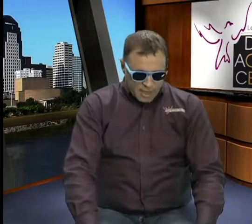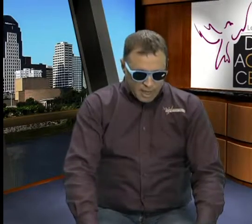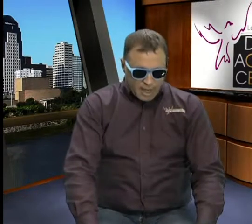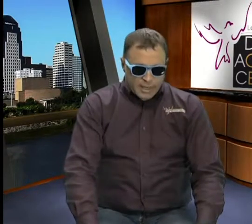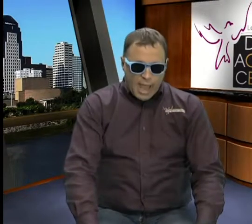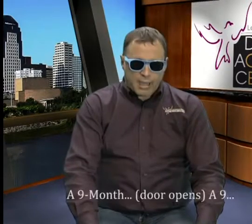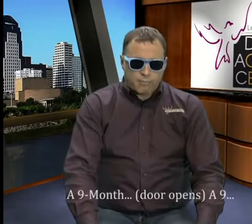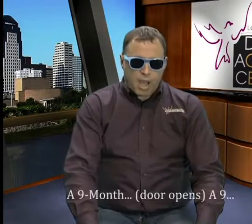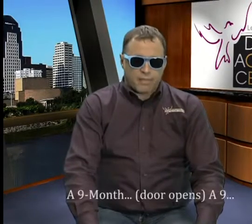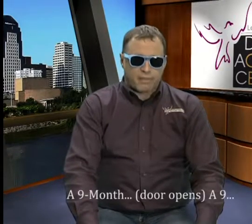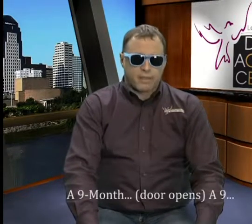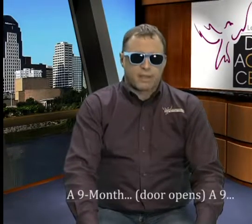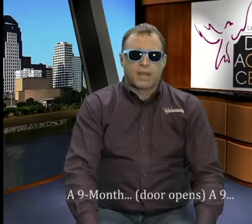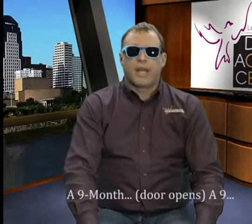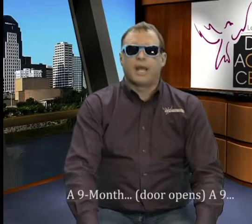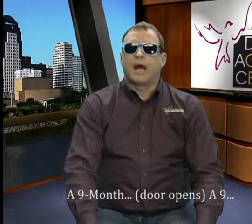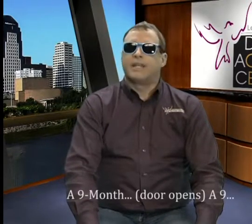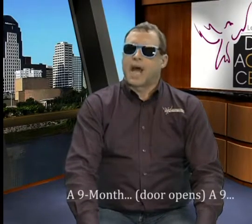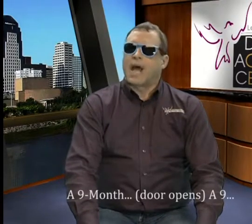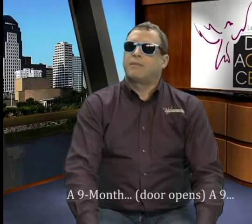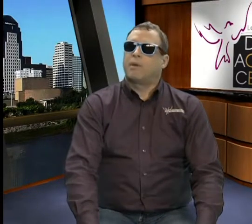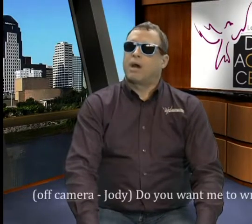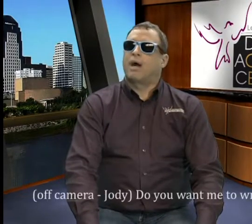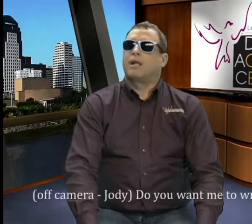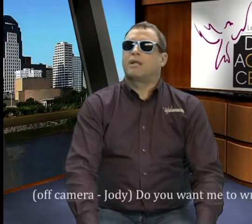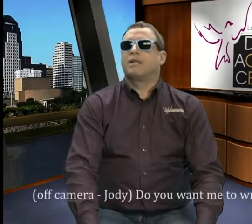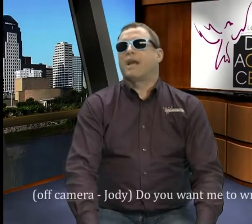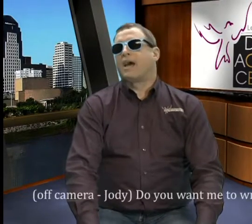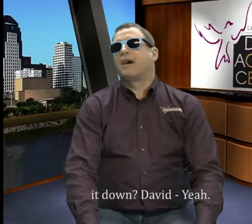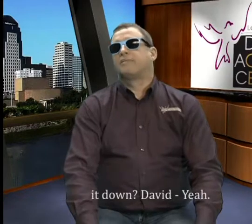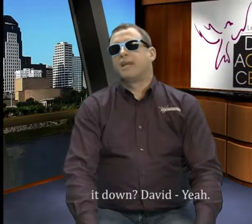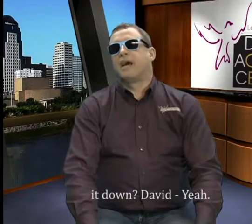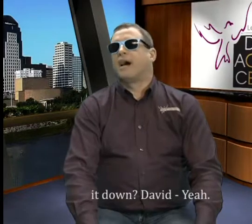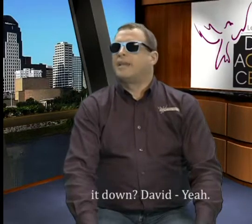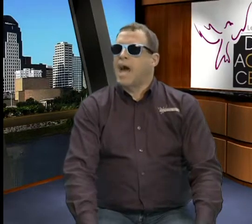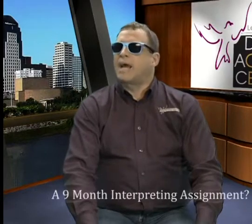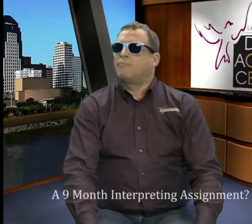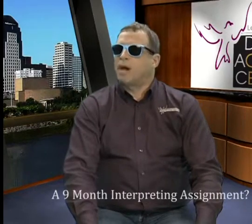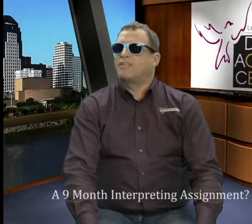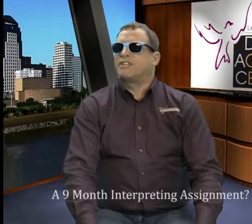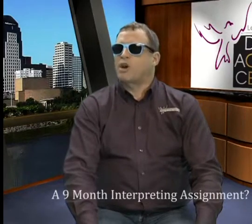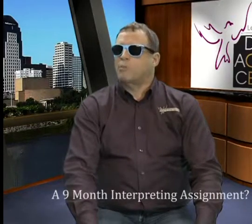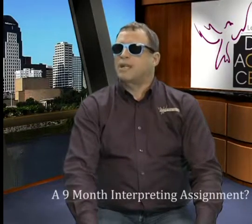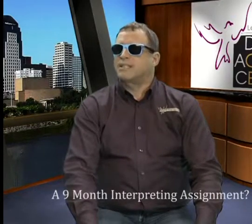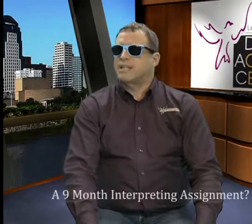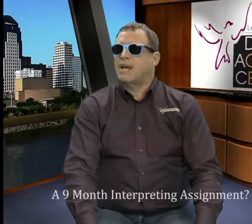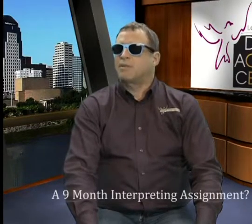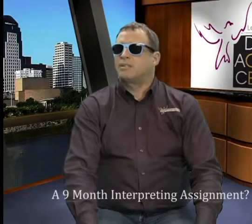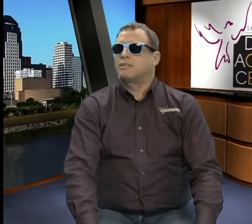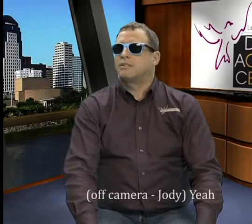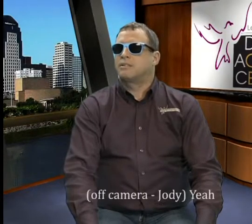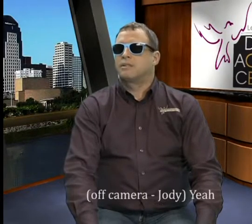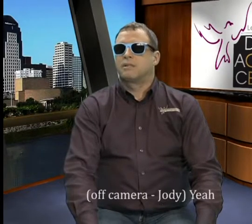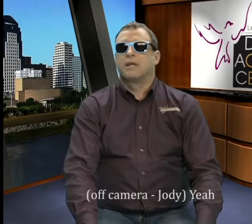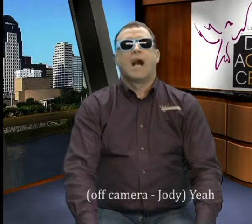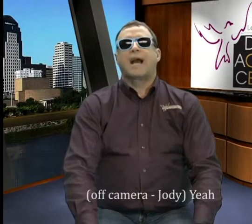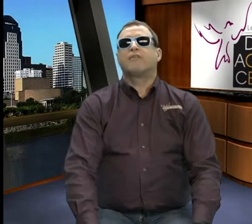A nine month... A nine... Yeah, yeah. A nine month interpreting assignment? Yeah. I can